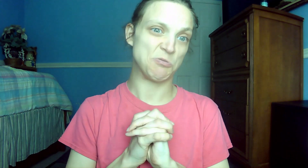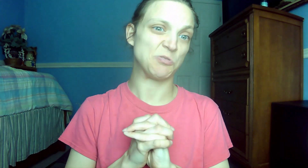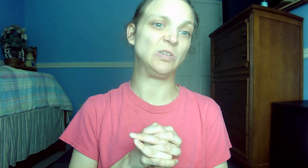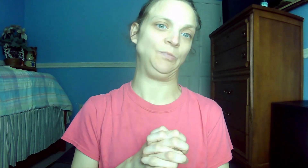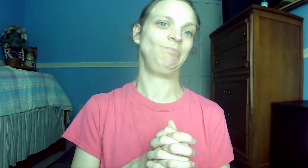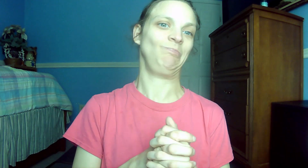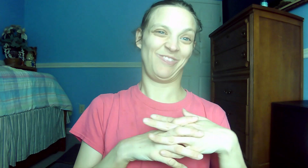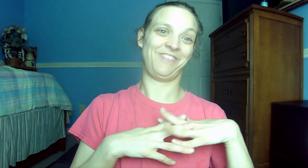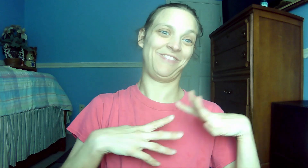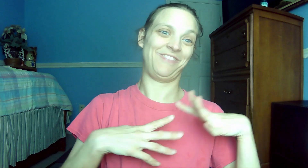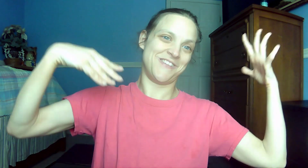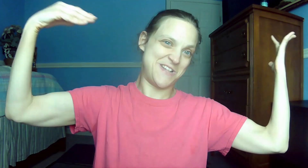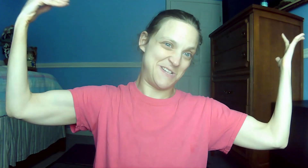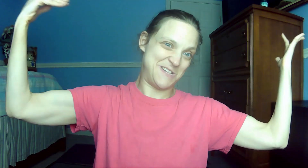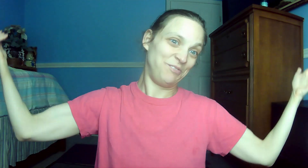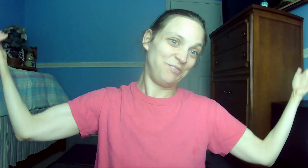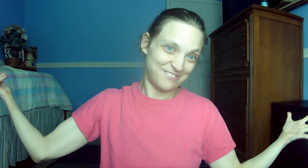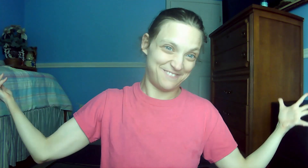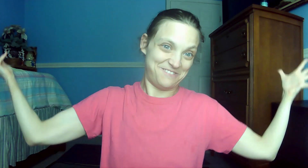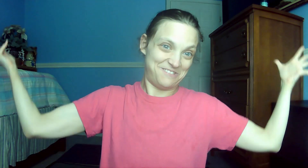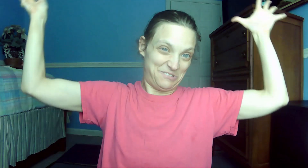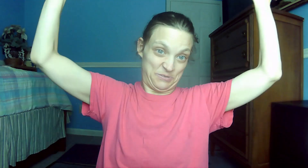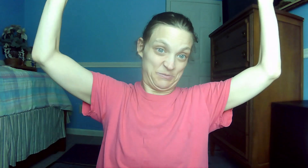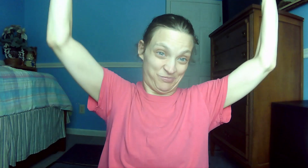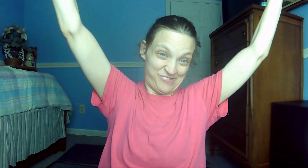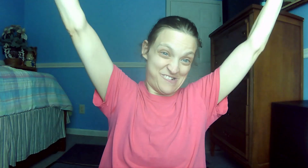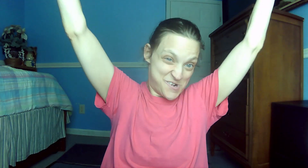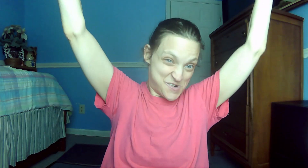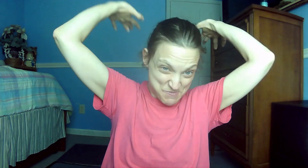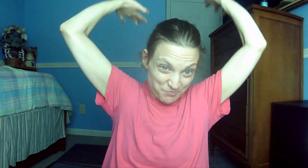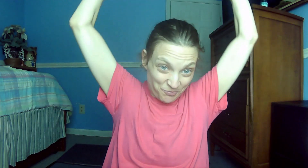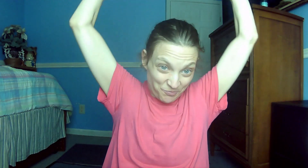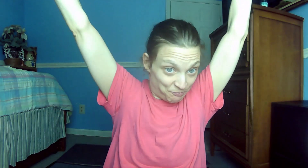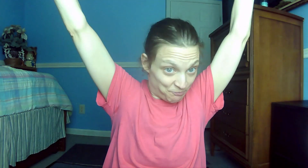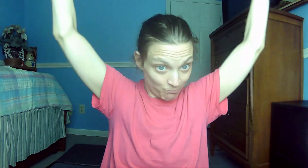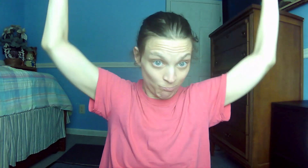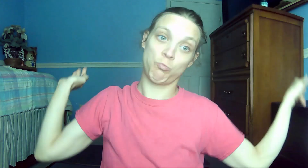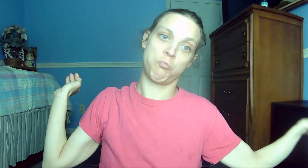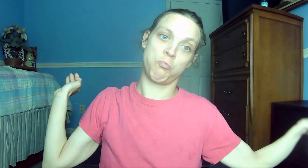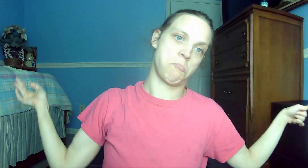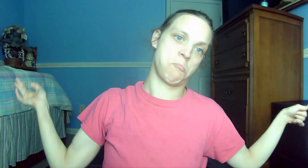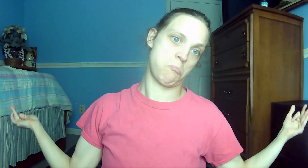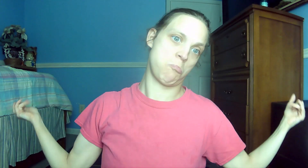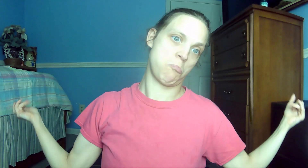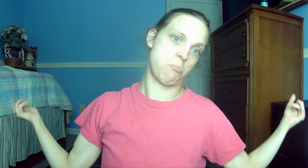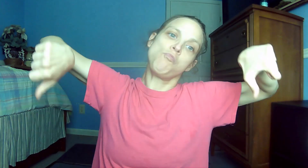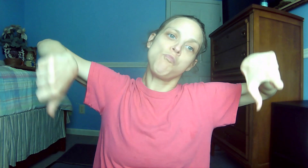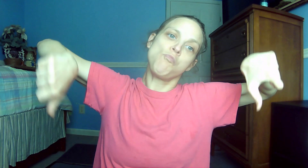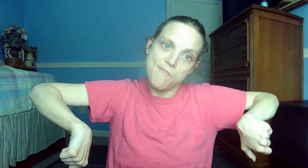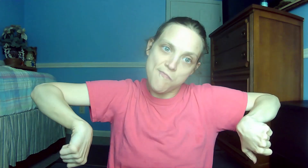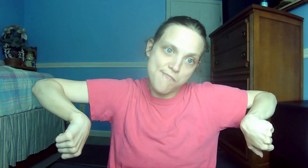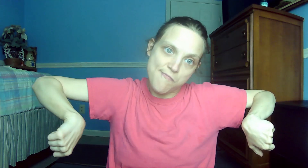believes and is baptized will be saved, but whoever does not believe will be condemned. 72.